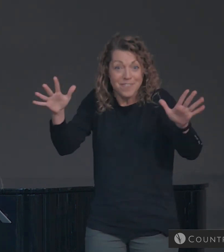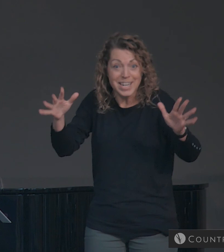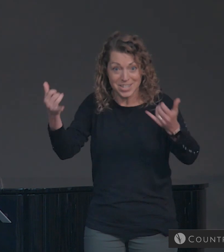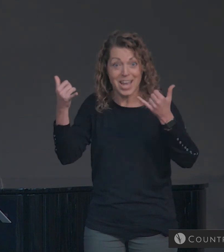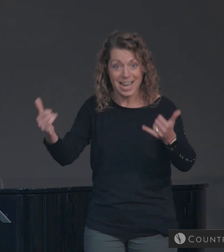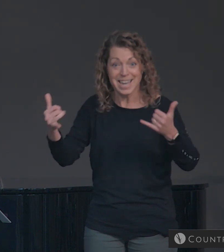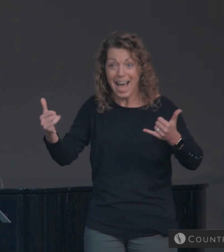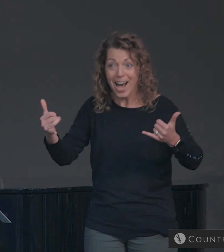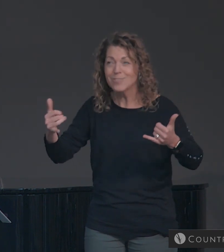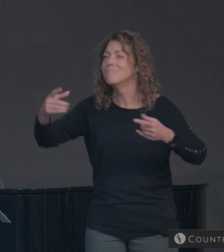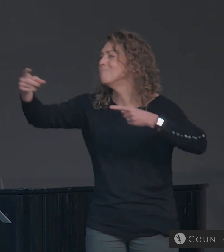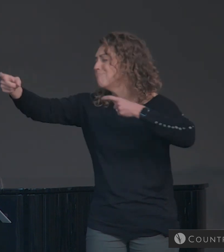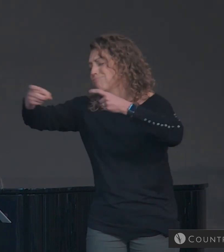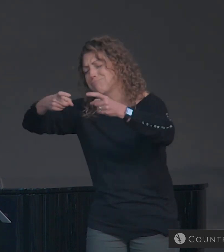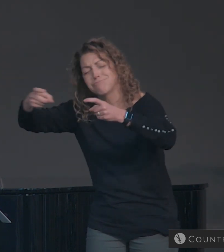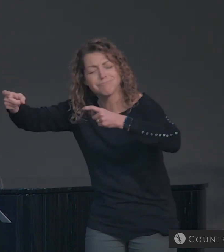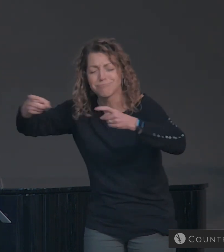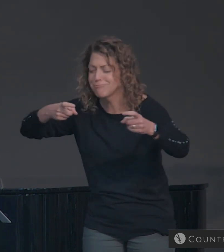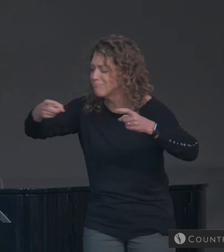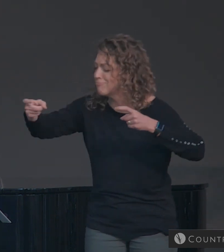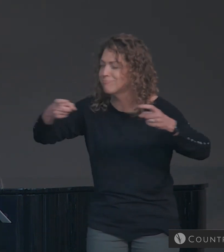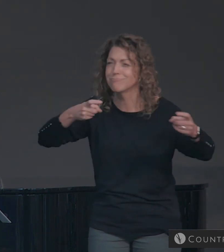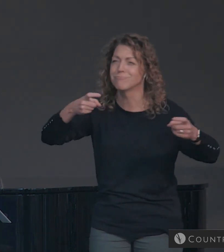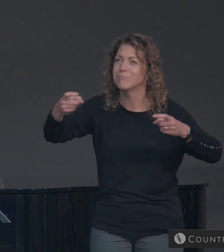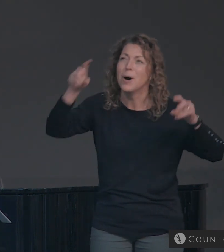risen now to reign